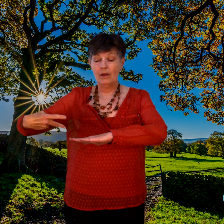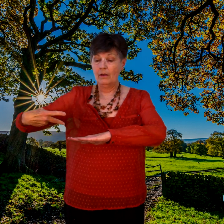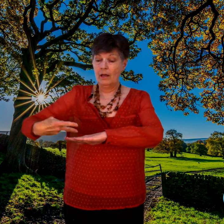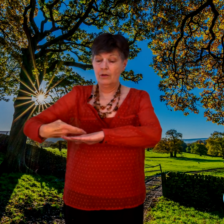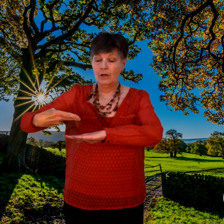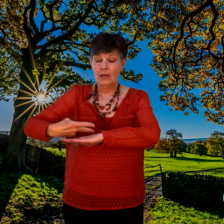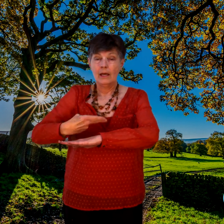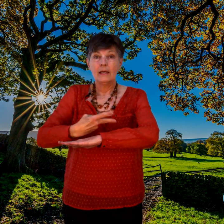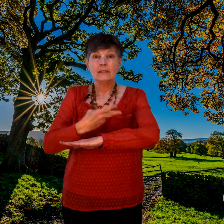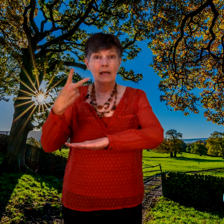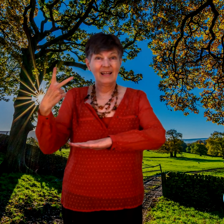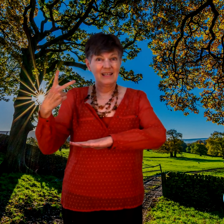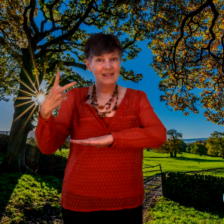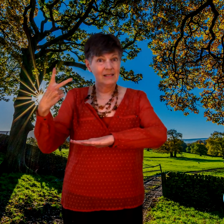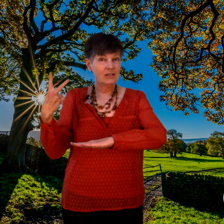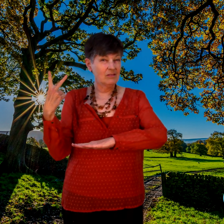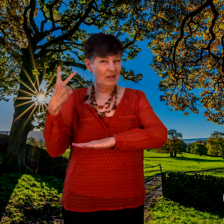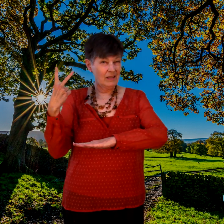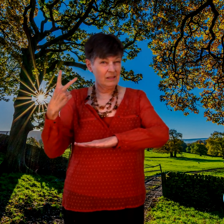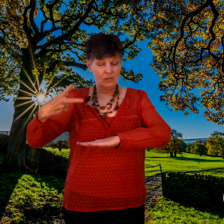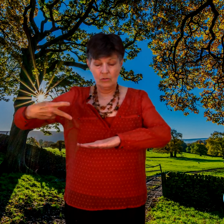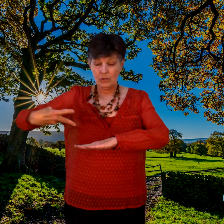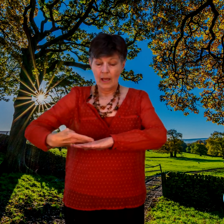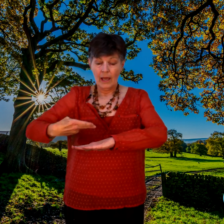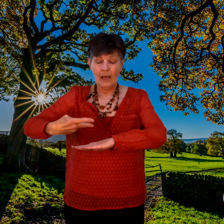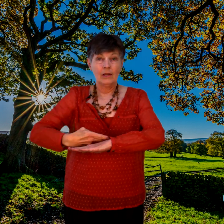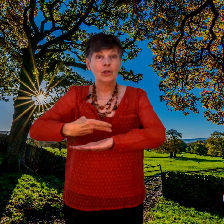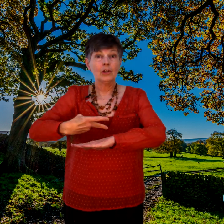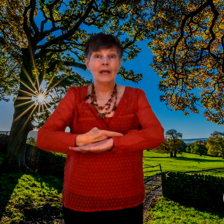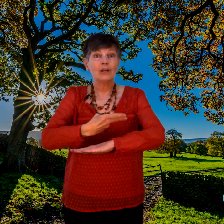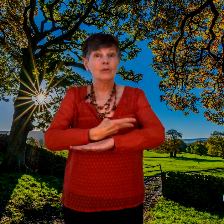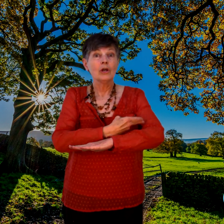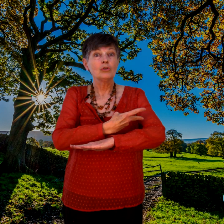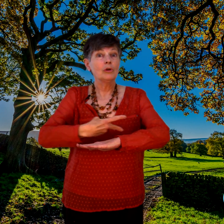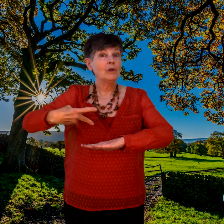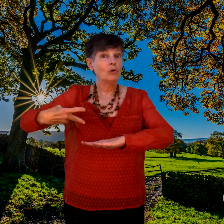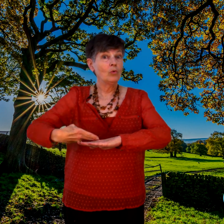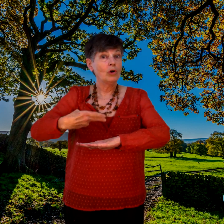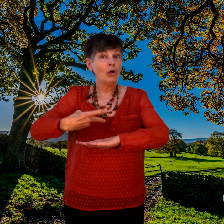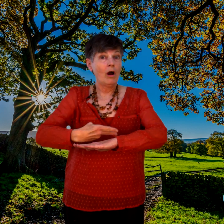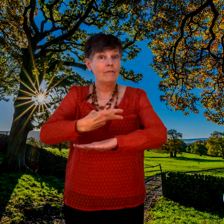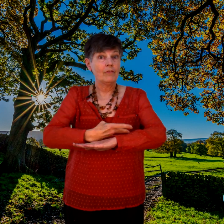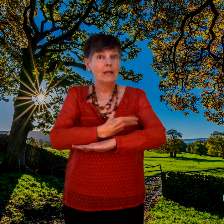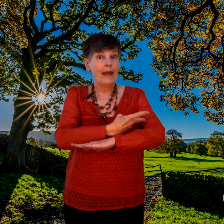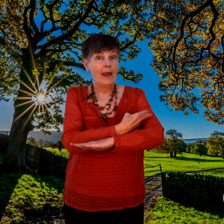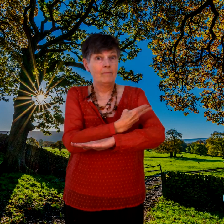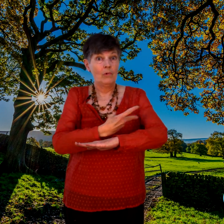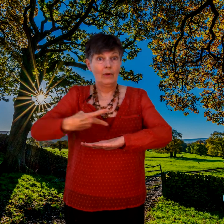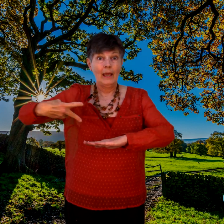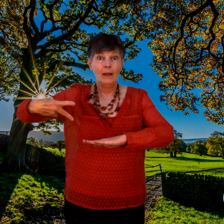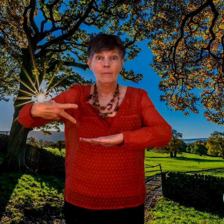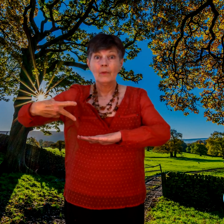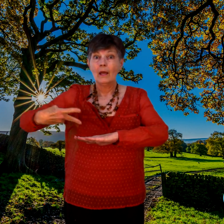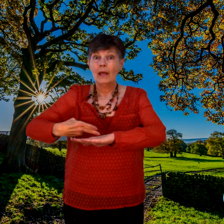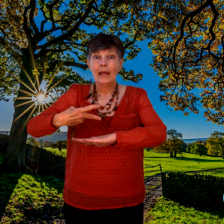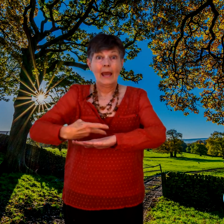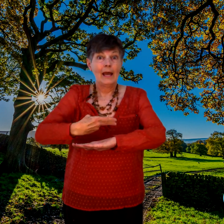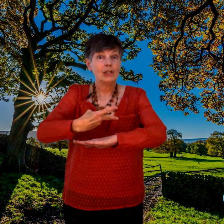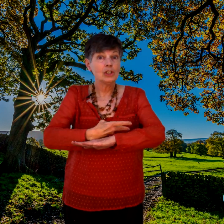here. And you're going to take like, this is like scissors. And like you're trimming the wool off the lamb. Okay. He had a